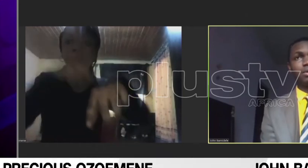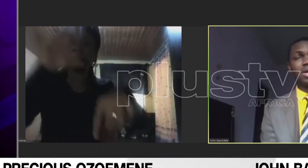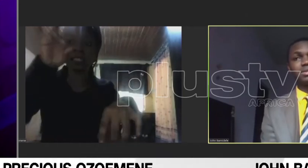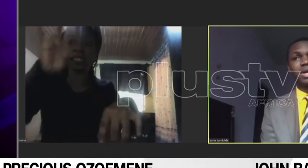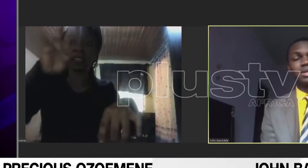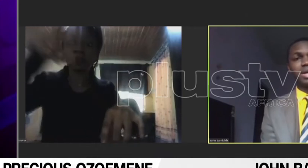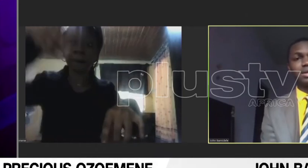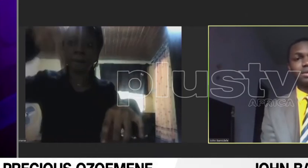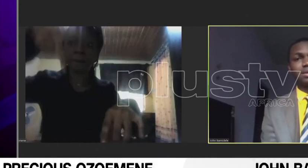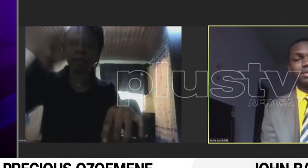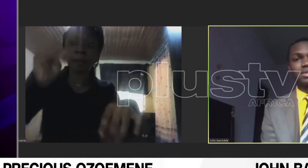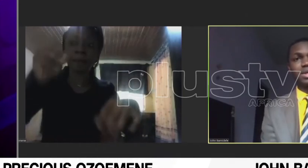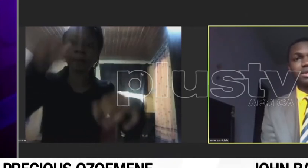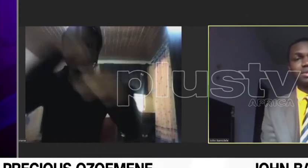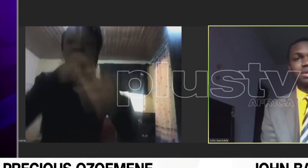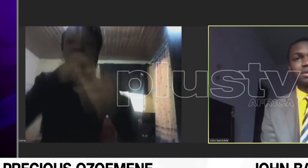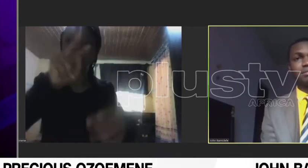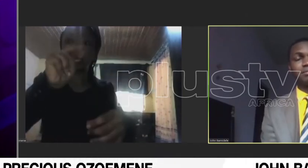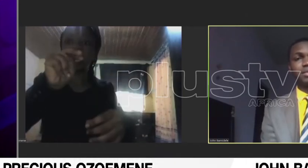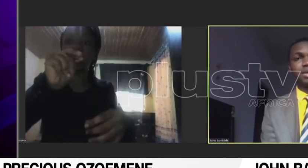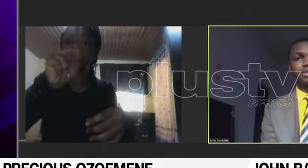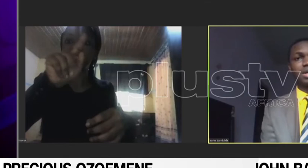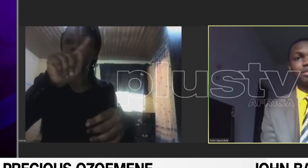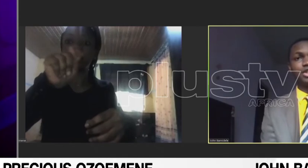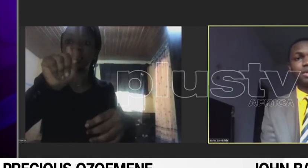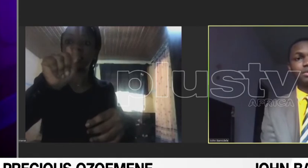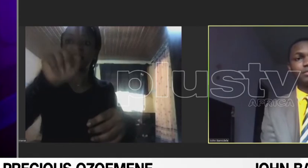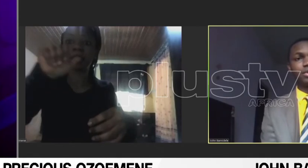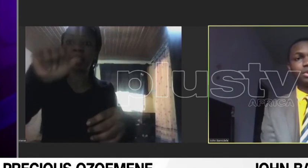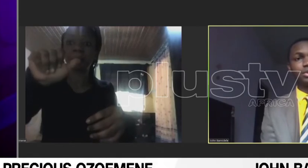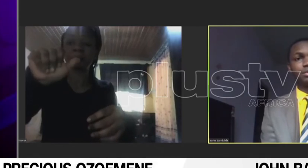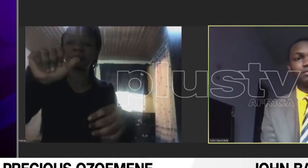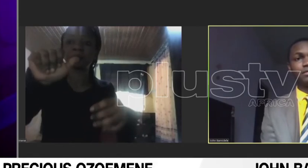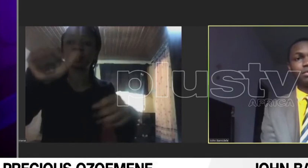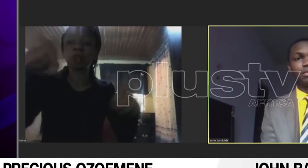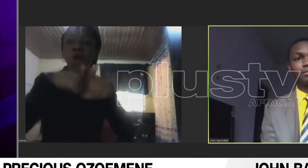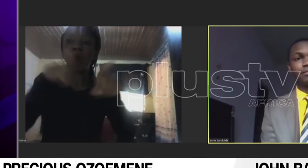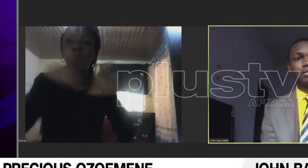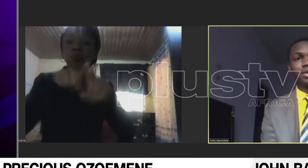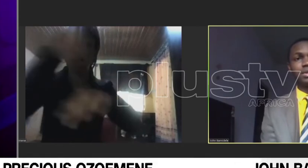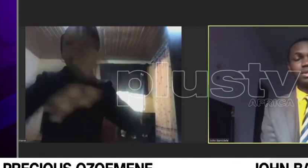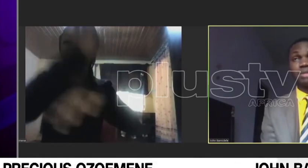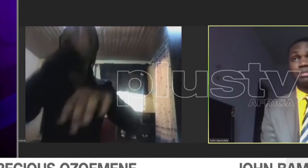strikes, like the recent establishment of the Commission for Disabilities,